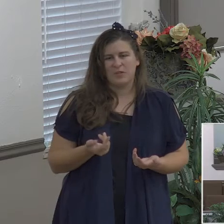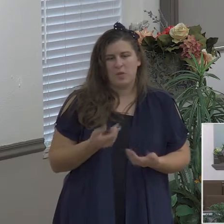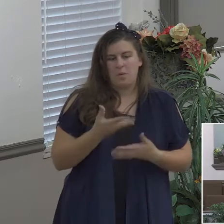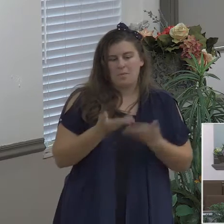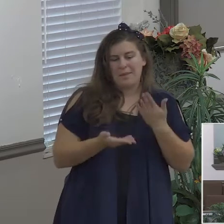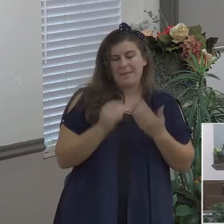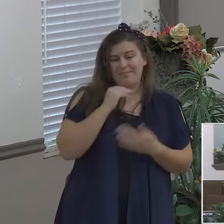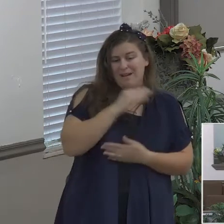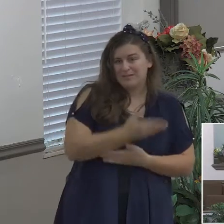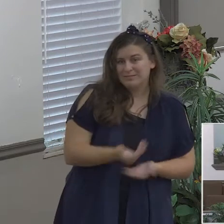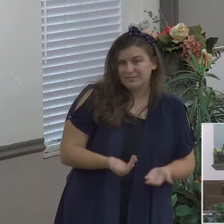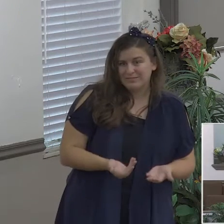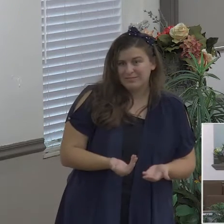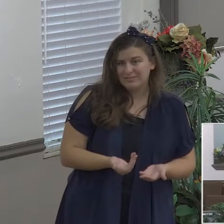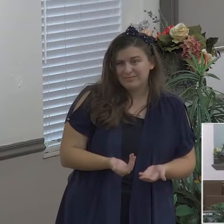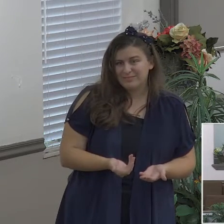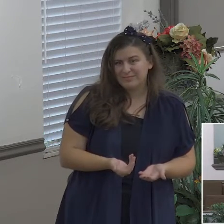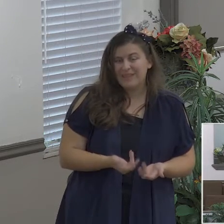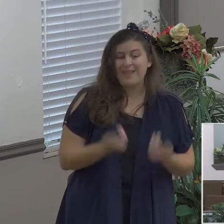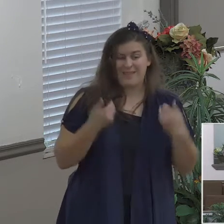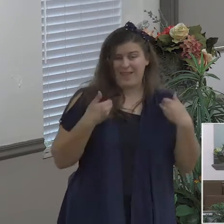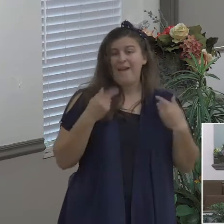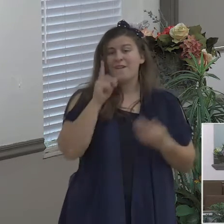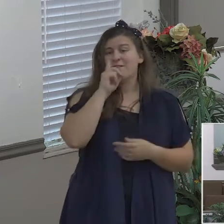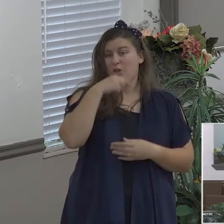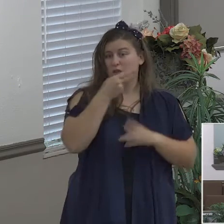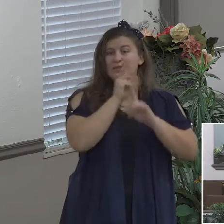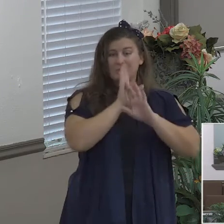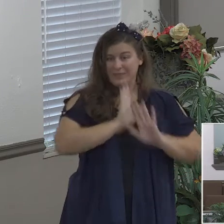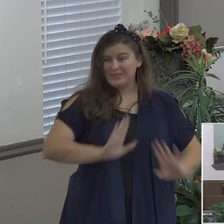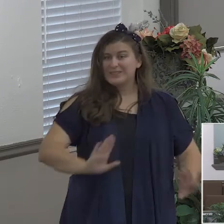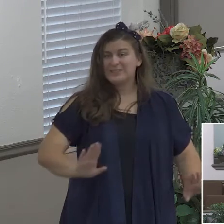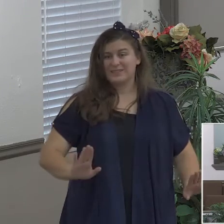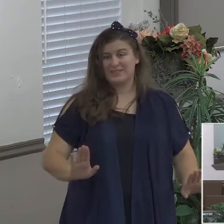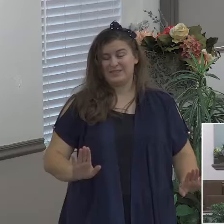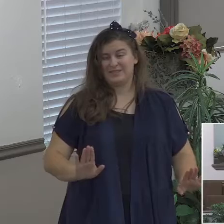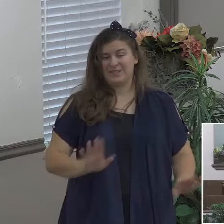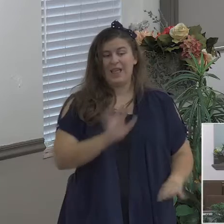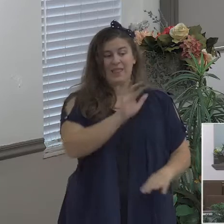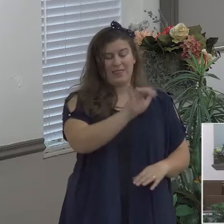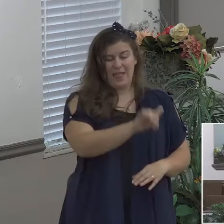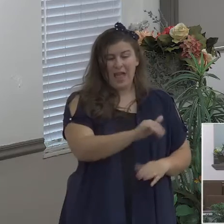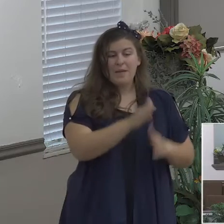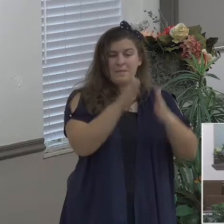that thing or that person when they're gone that peace is gone